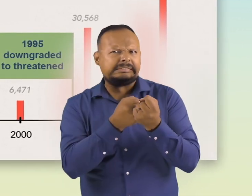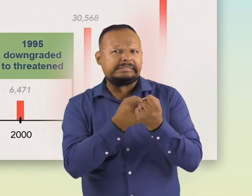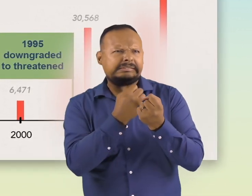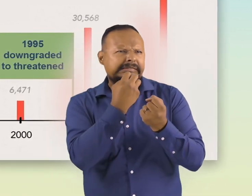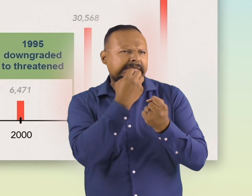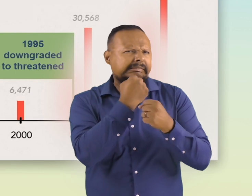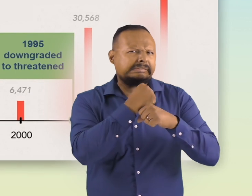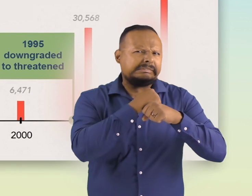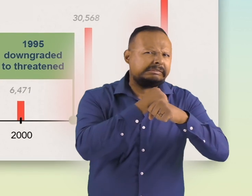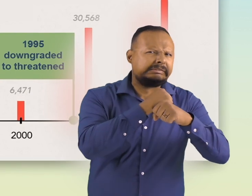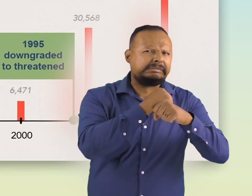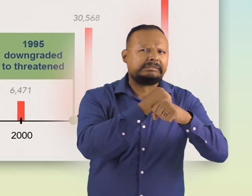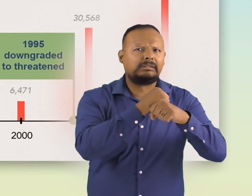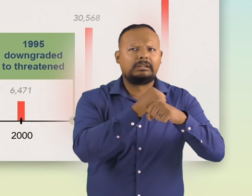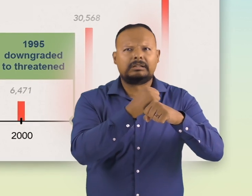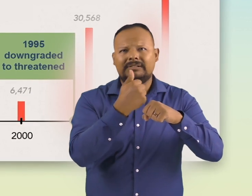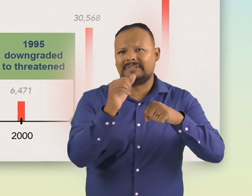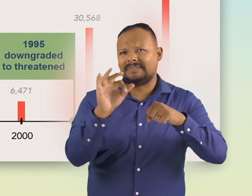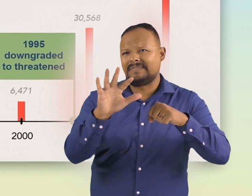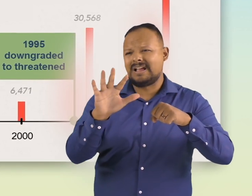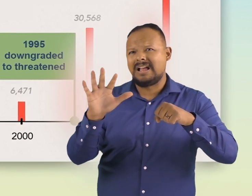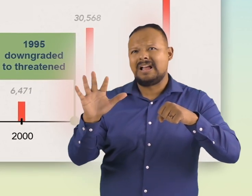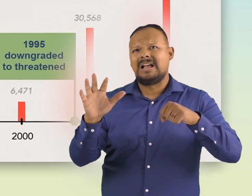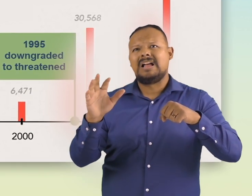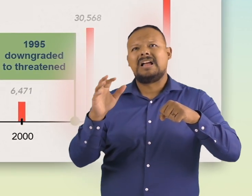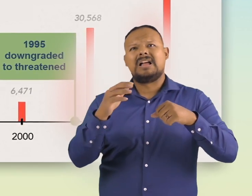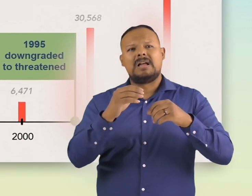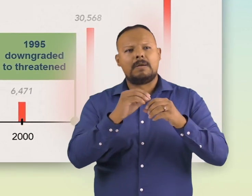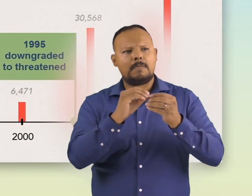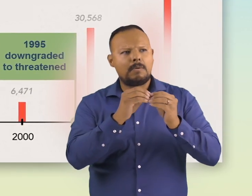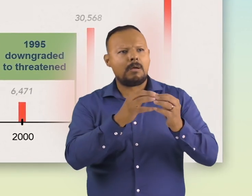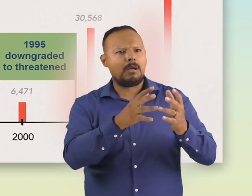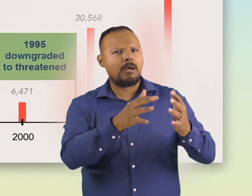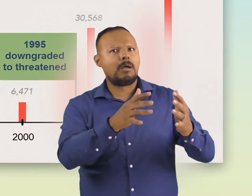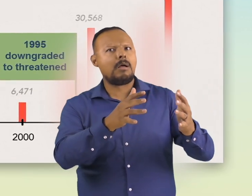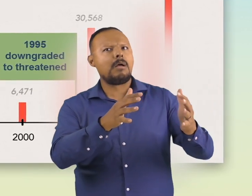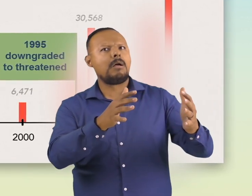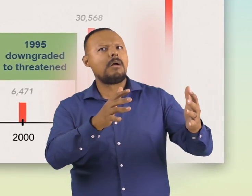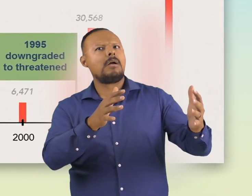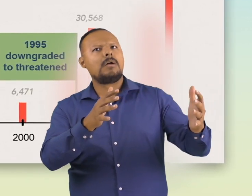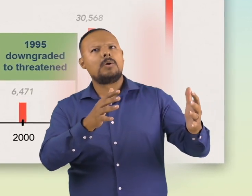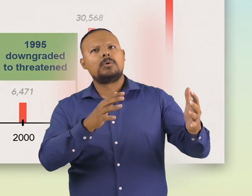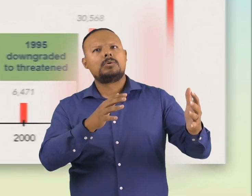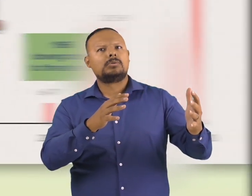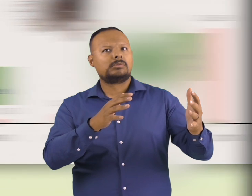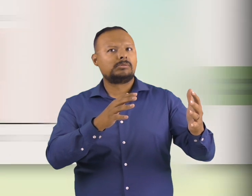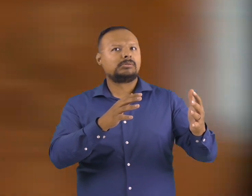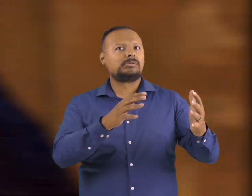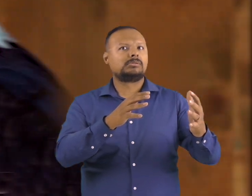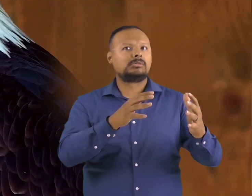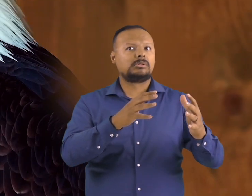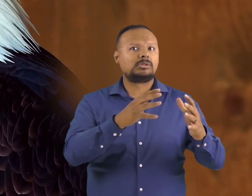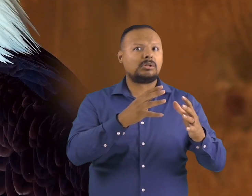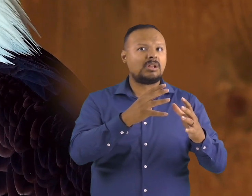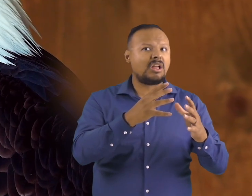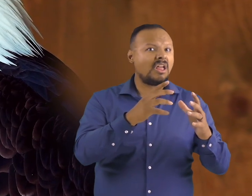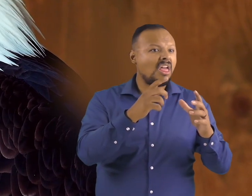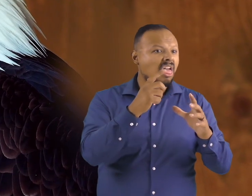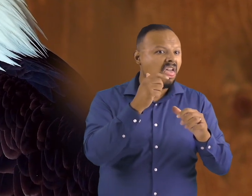downgraded from the endangered to the threatened list in 1995. The recovery of the